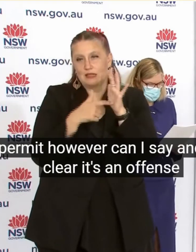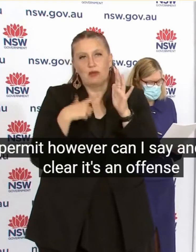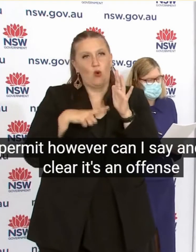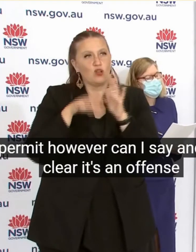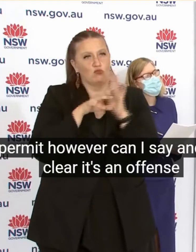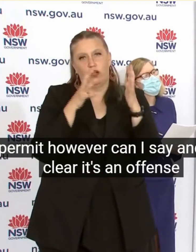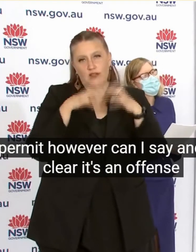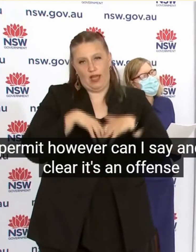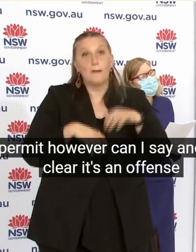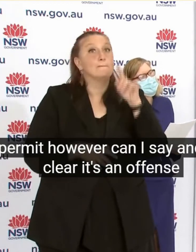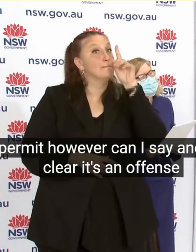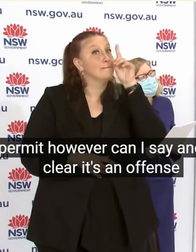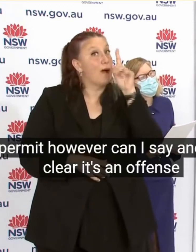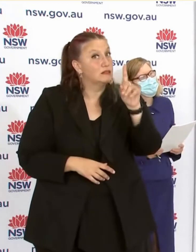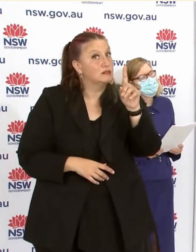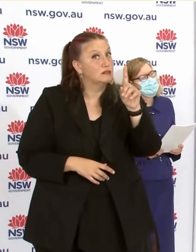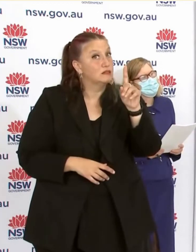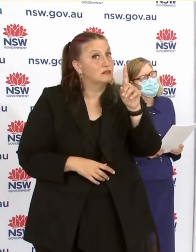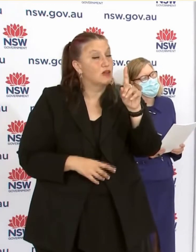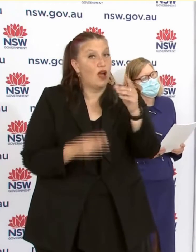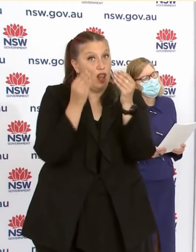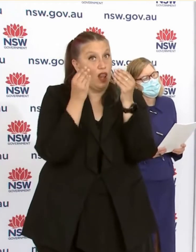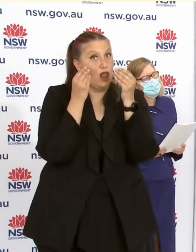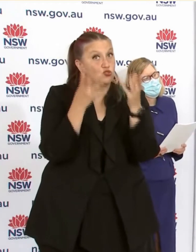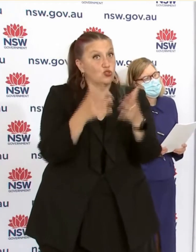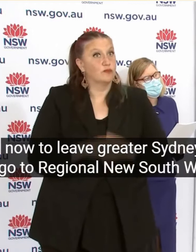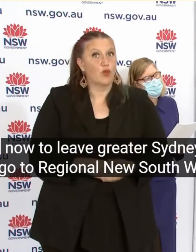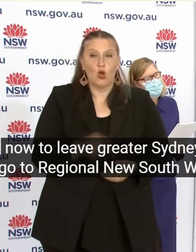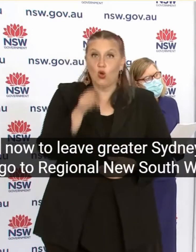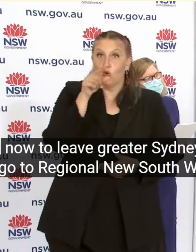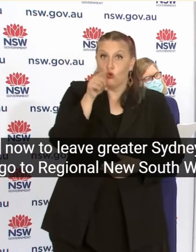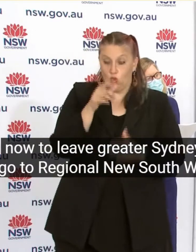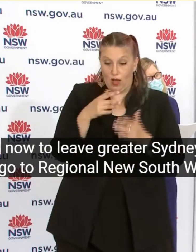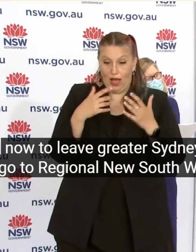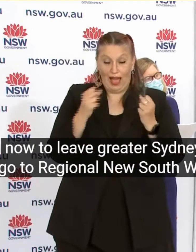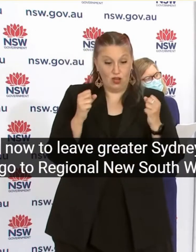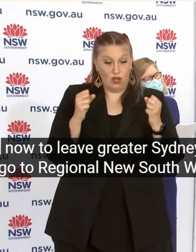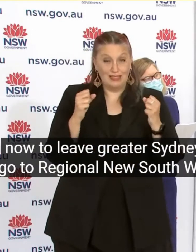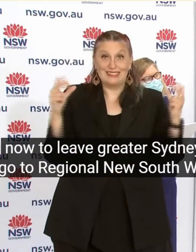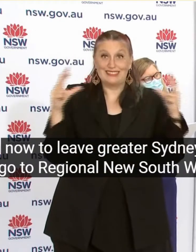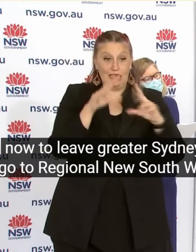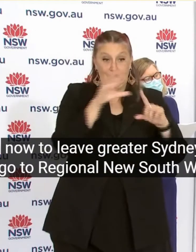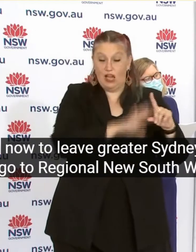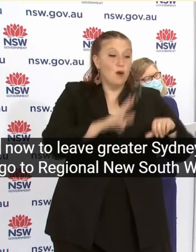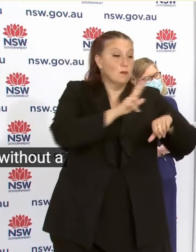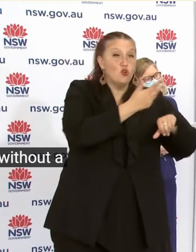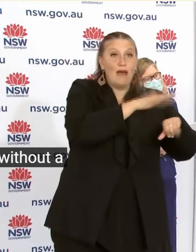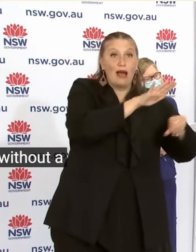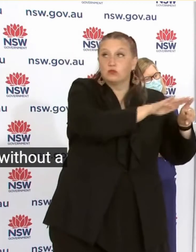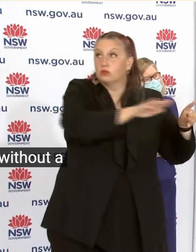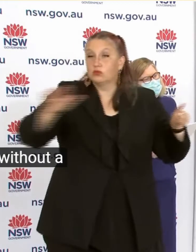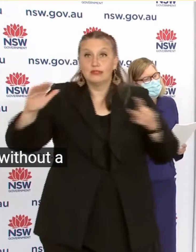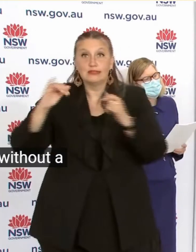clear It's an offence now To leave Greater Sydney To go to regional New South Wales Without a reasonable